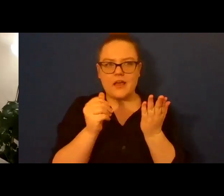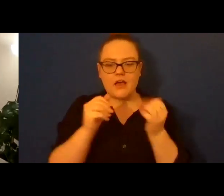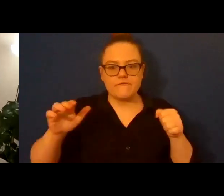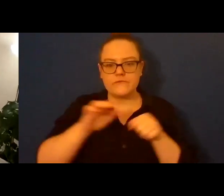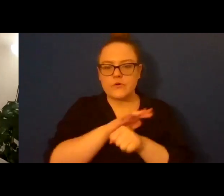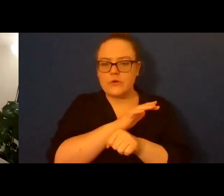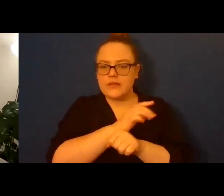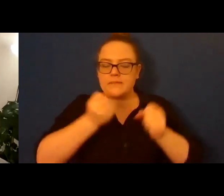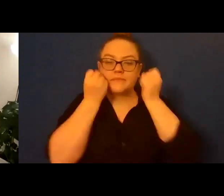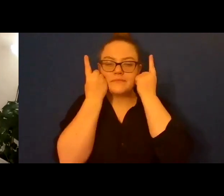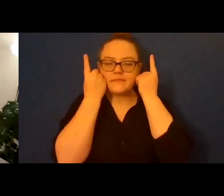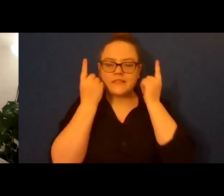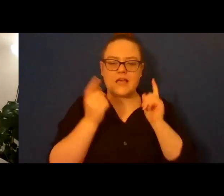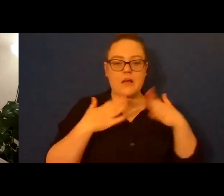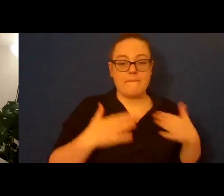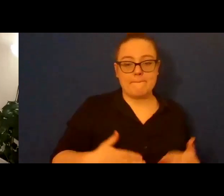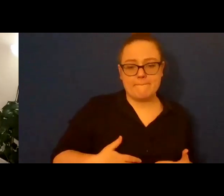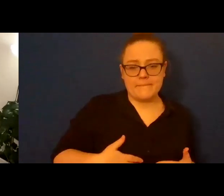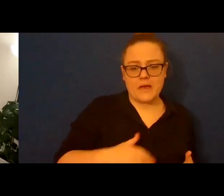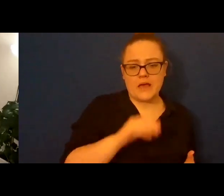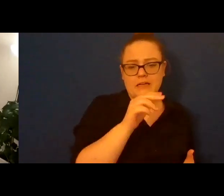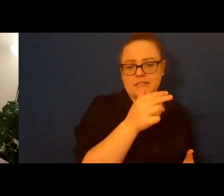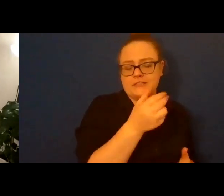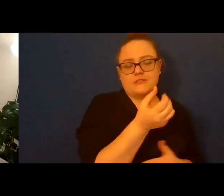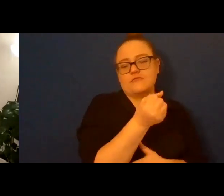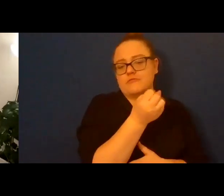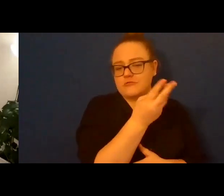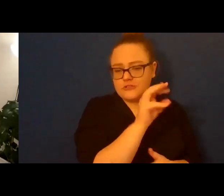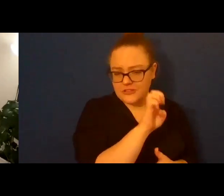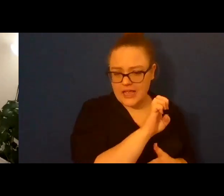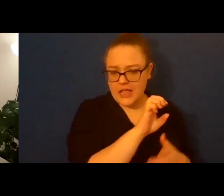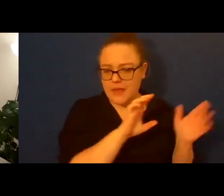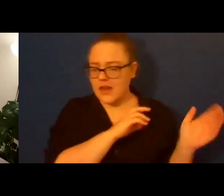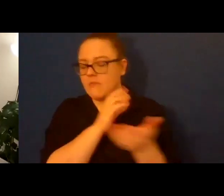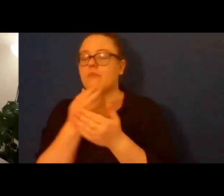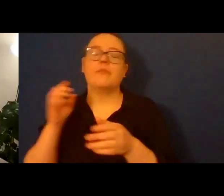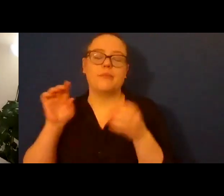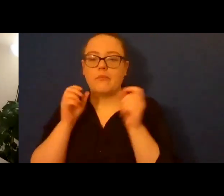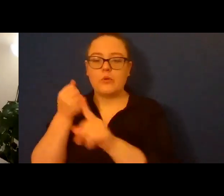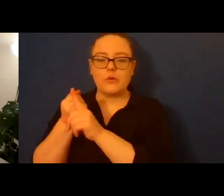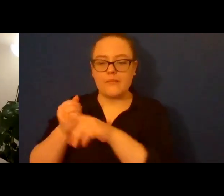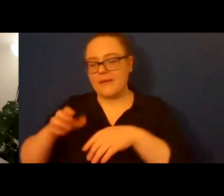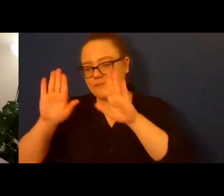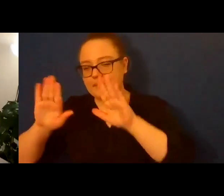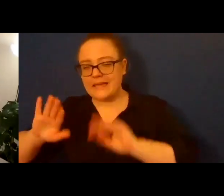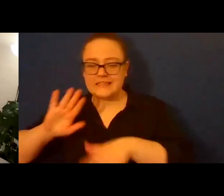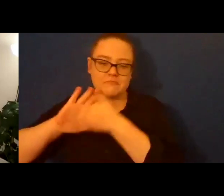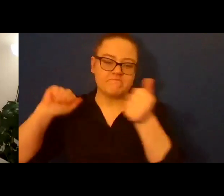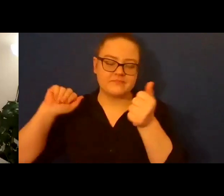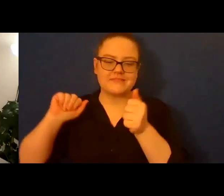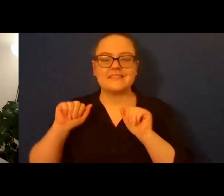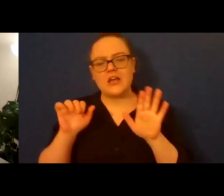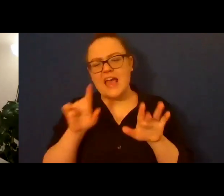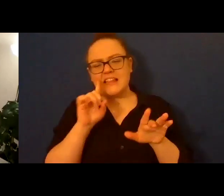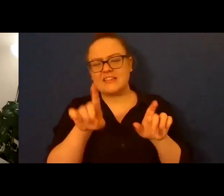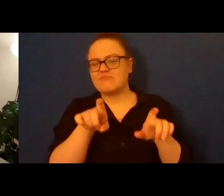It might just go straight like body shame, great fucking, but I think that you all can handle it. So this is from a much,